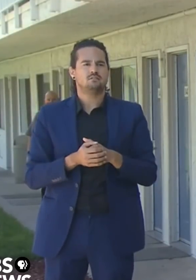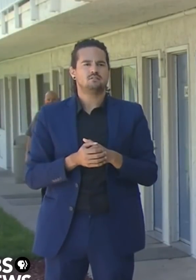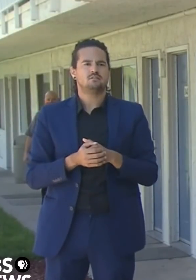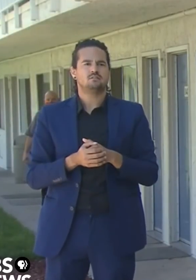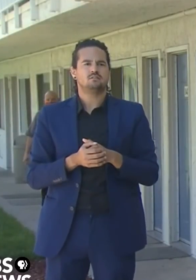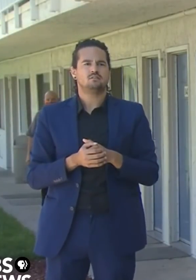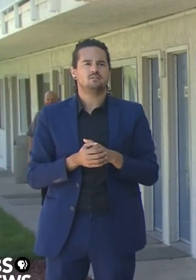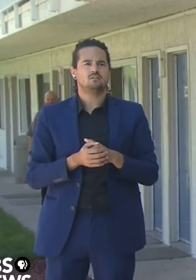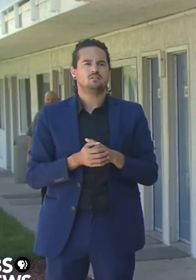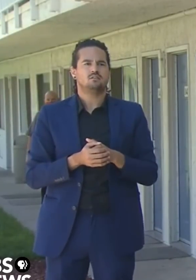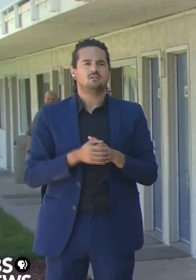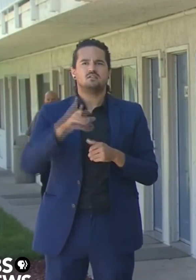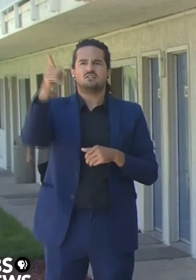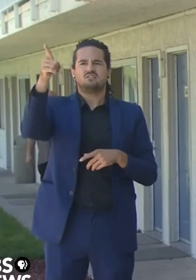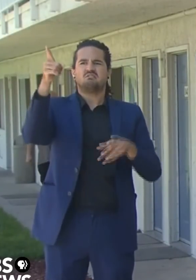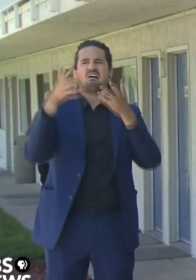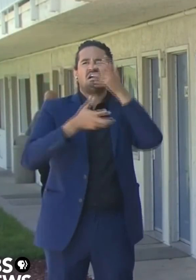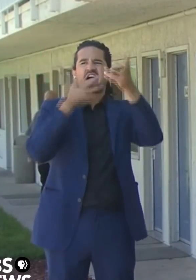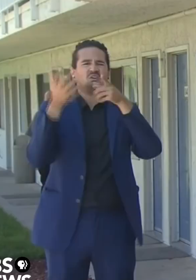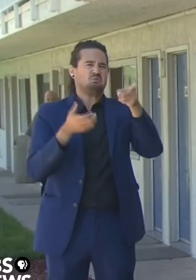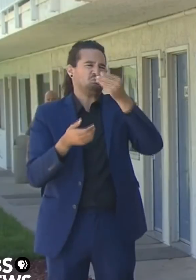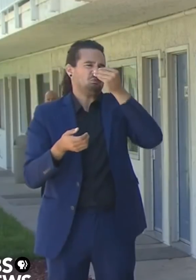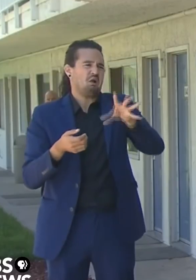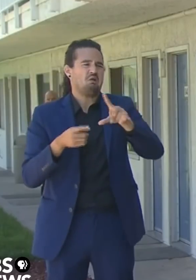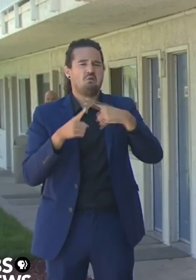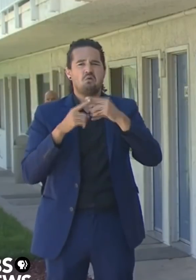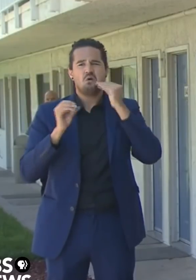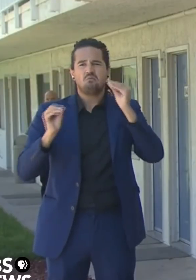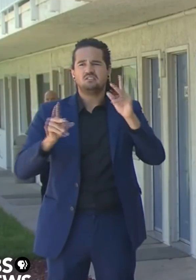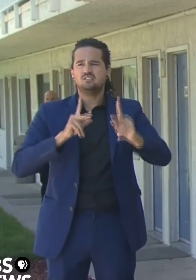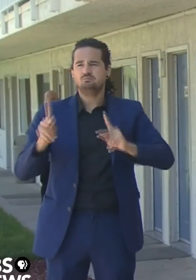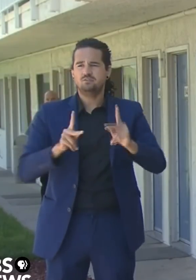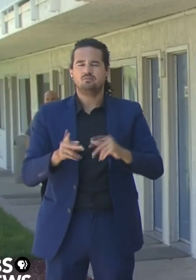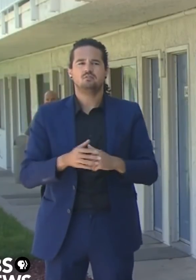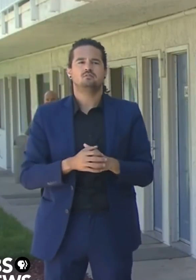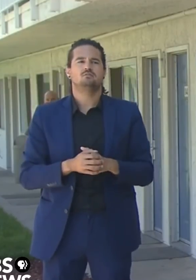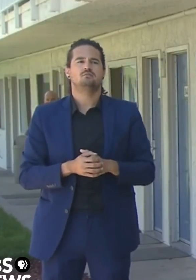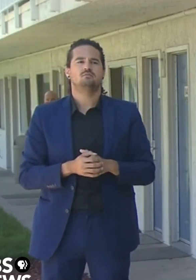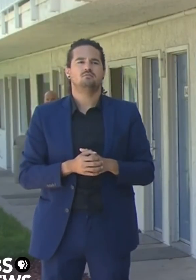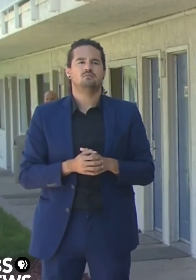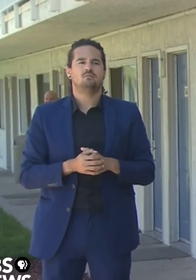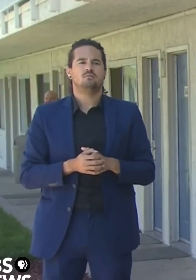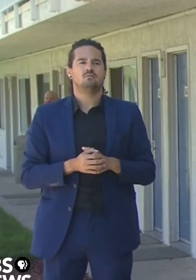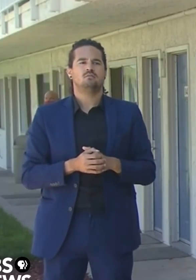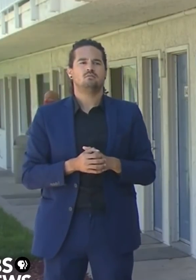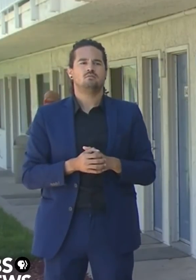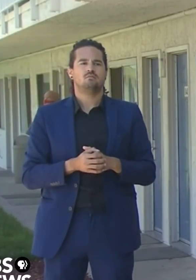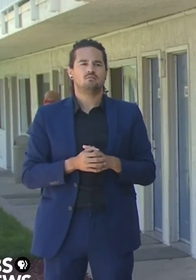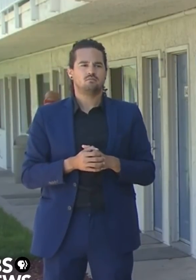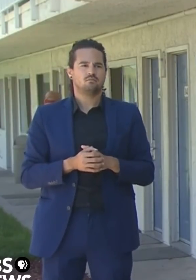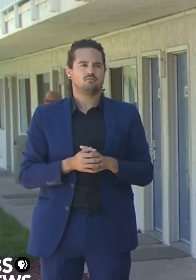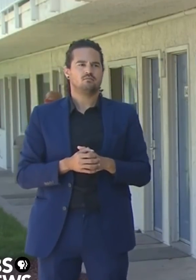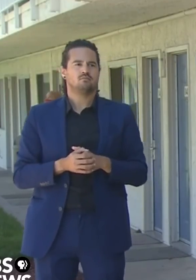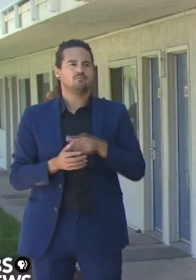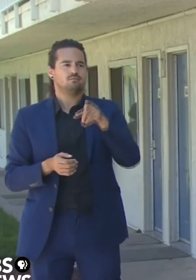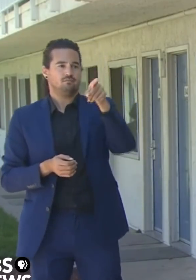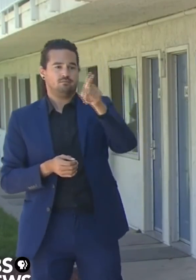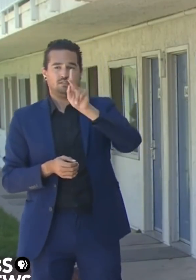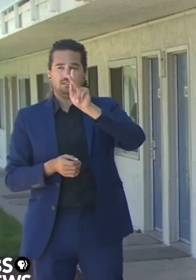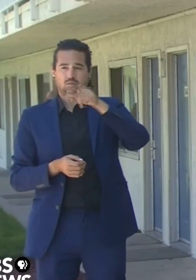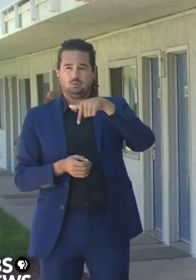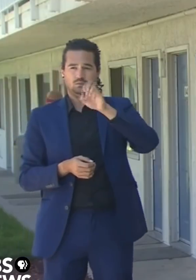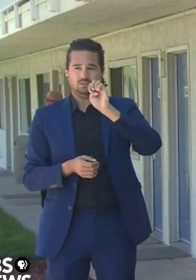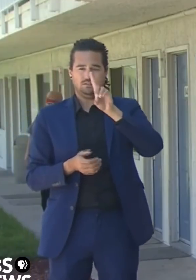Governor Matt Levin from CalMatters asks, Experts warn of a looming eviction wave that could make thousands more Californians homeless